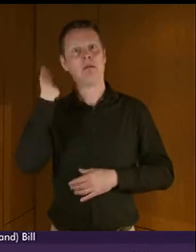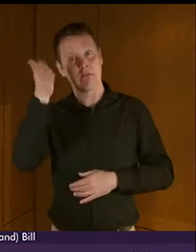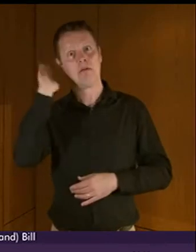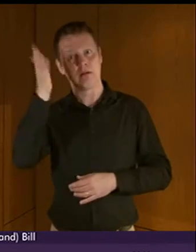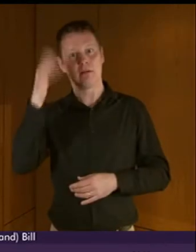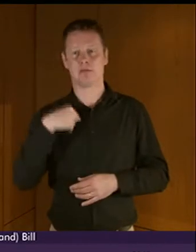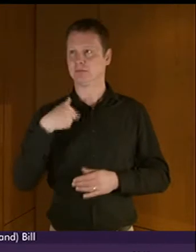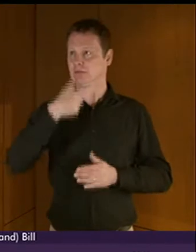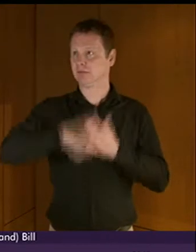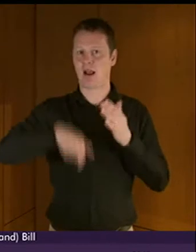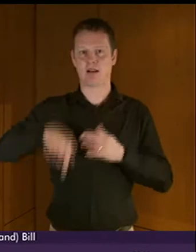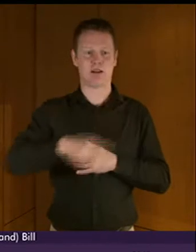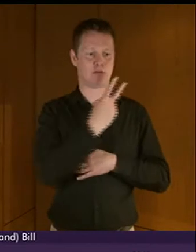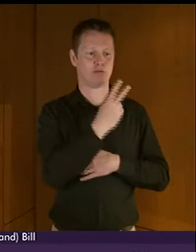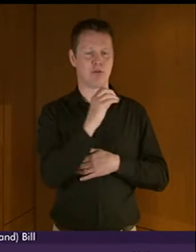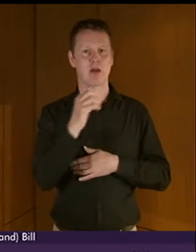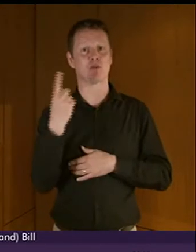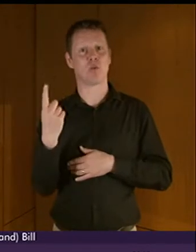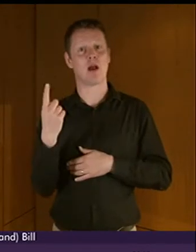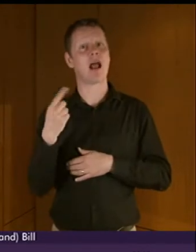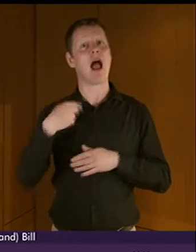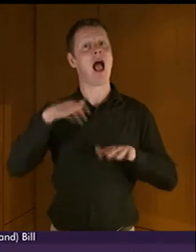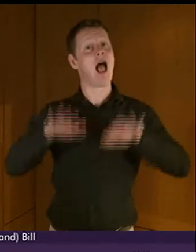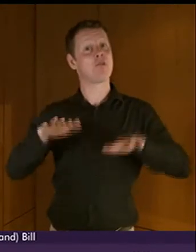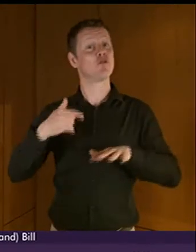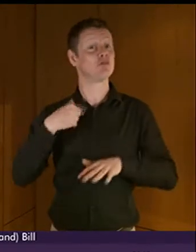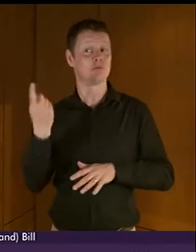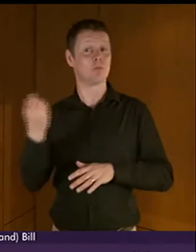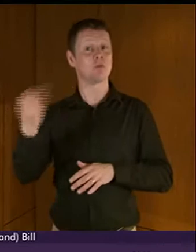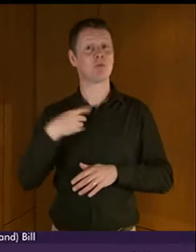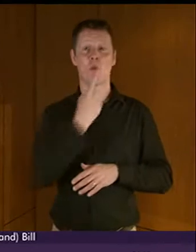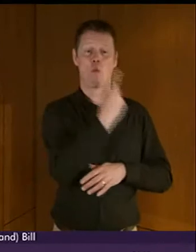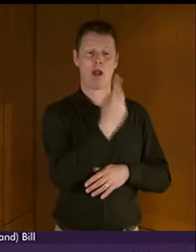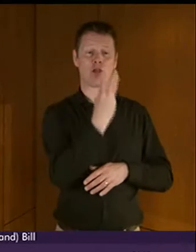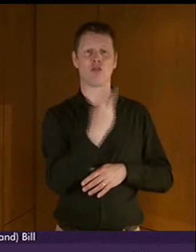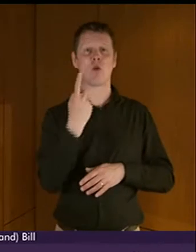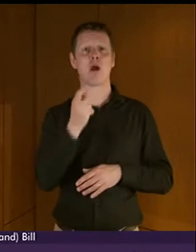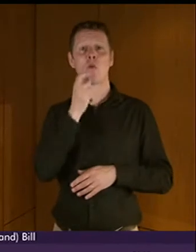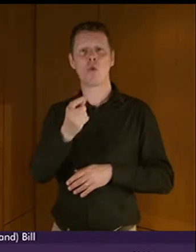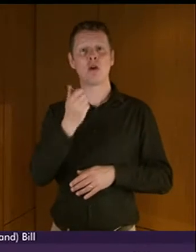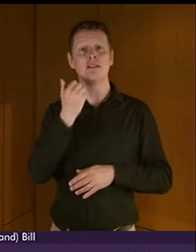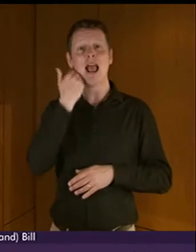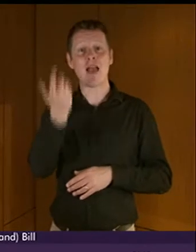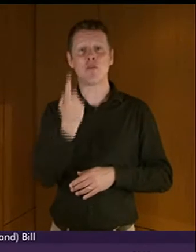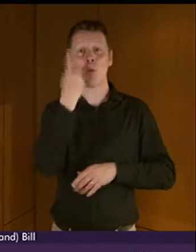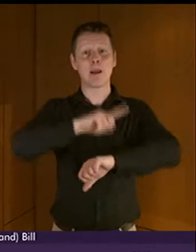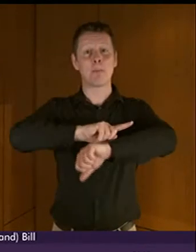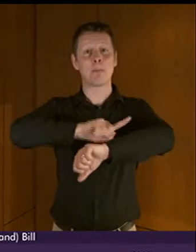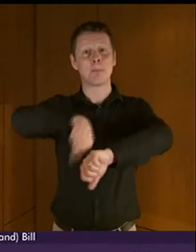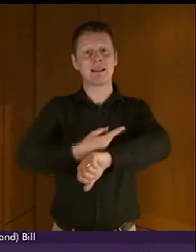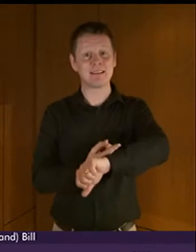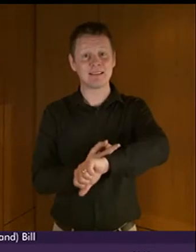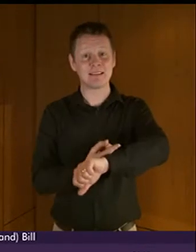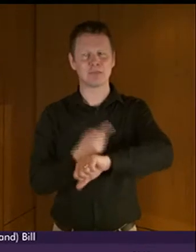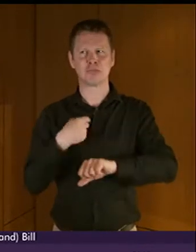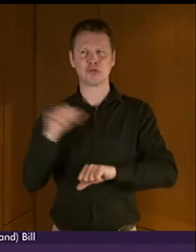here in 2001, I'm averaging 131 words a minute. Do I really need to slow down? Can I speed up? And,